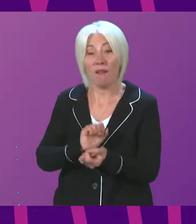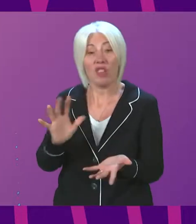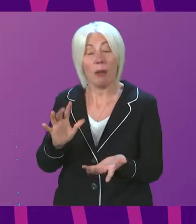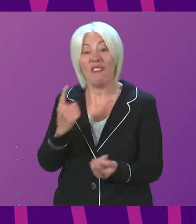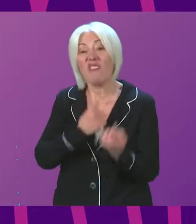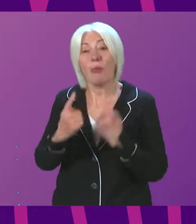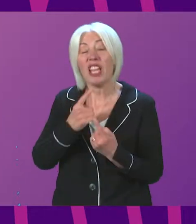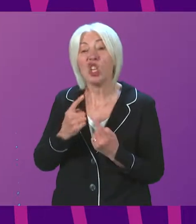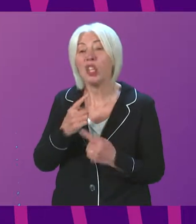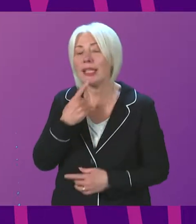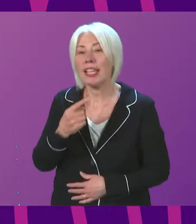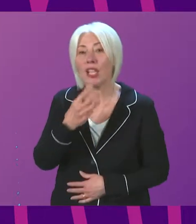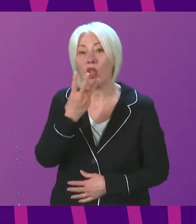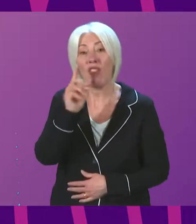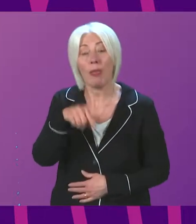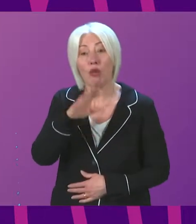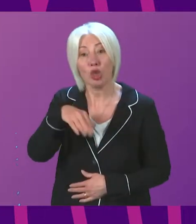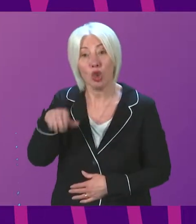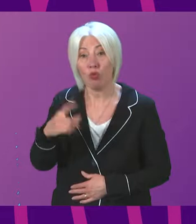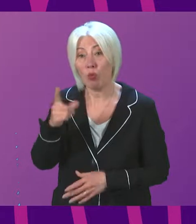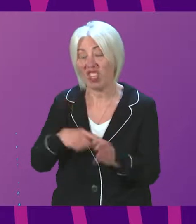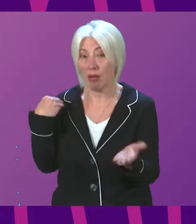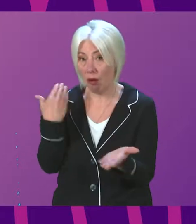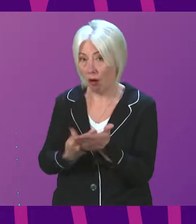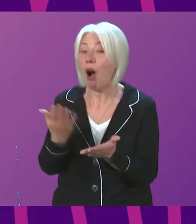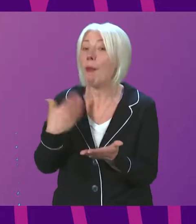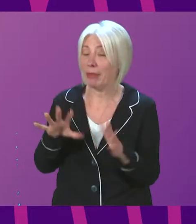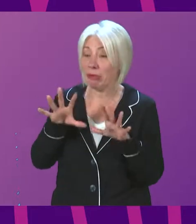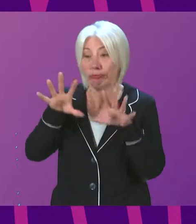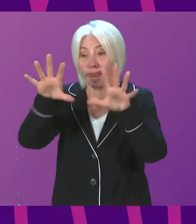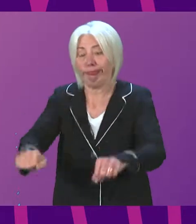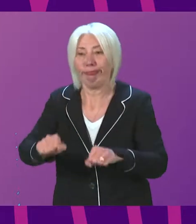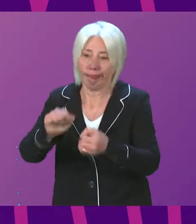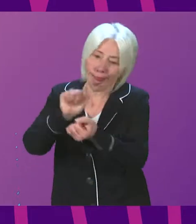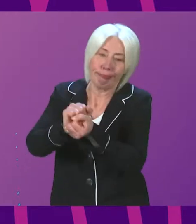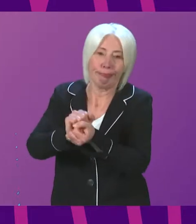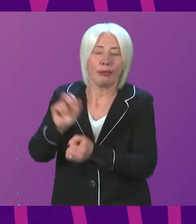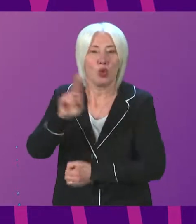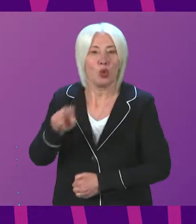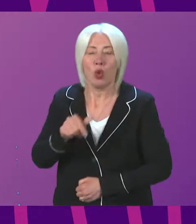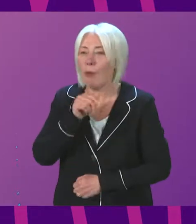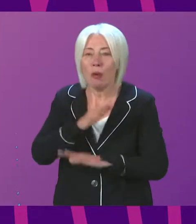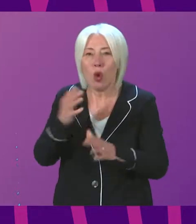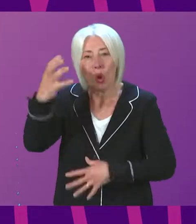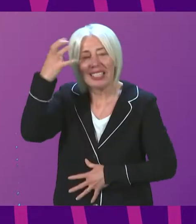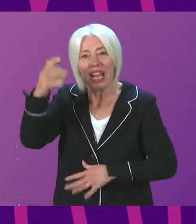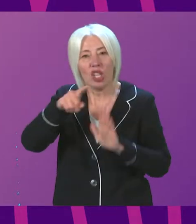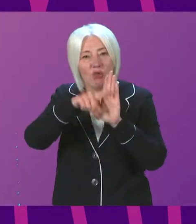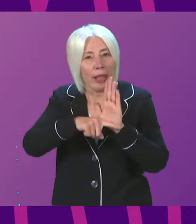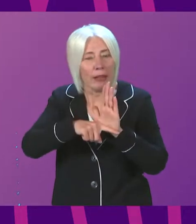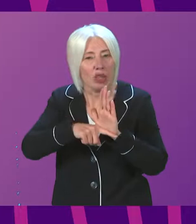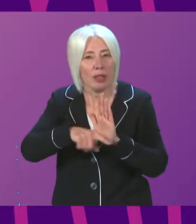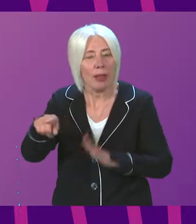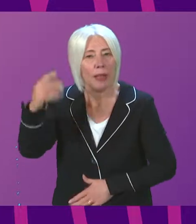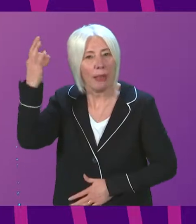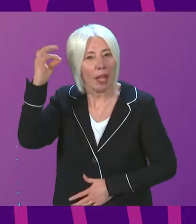requests suggests 3,000 children in the last year have been restrained in schools now without statutory regulation there is no need for local